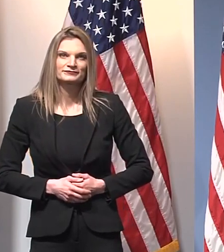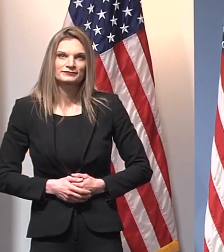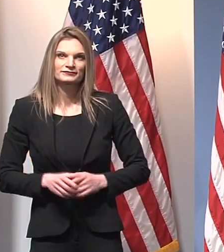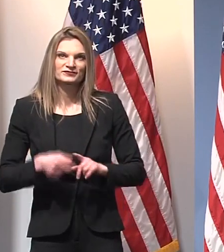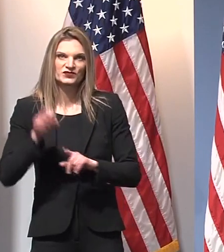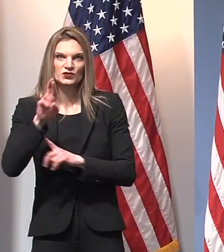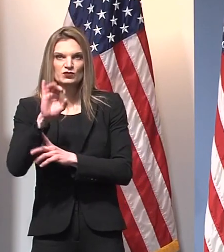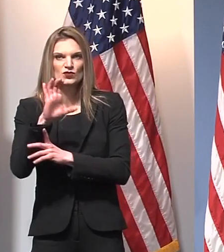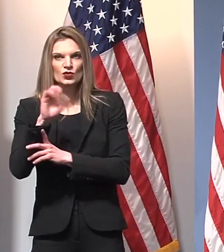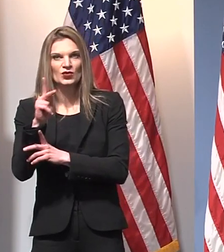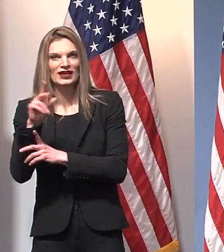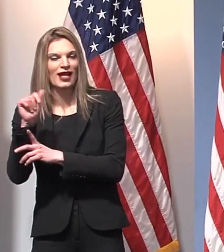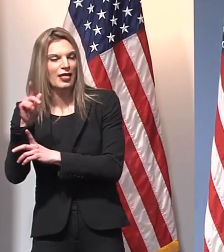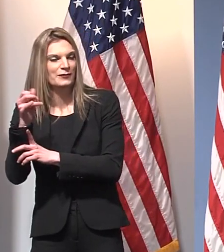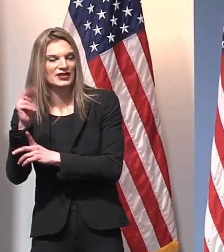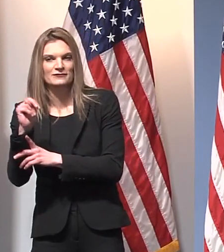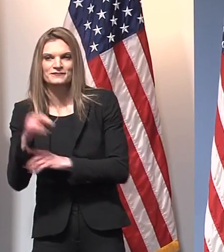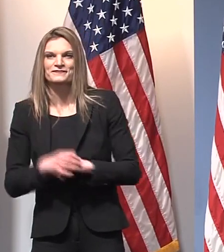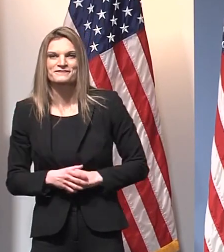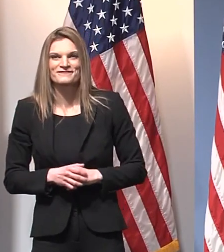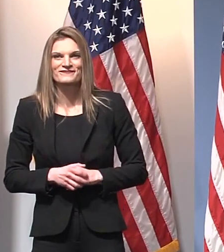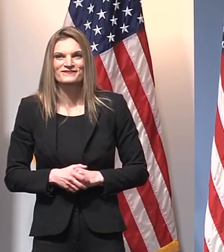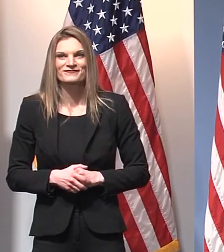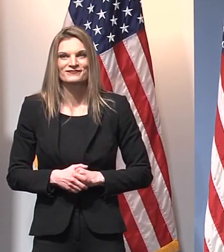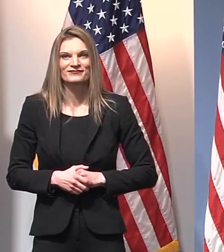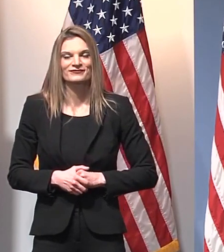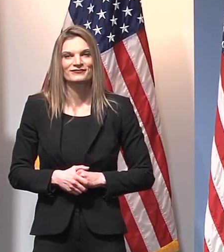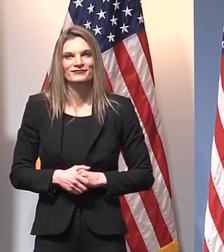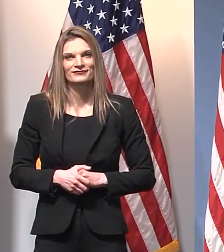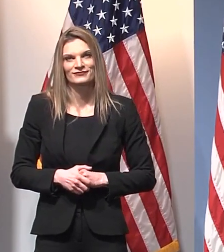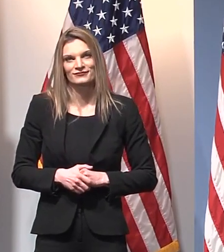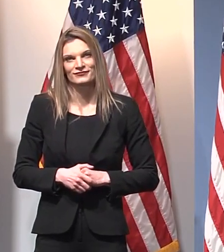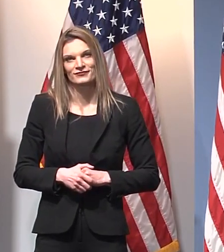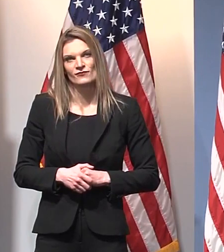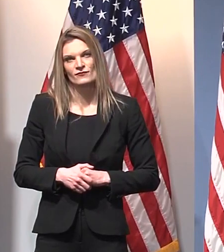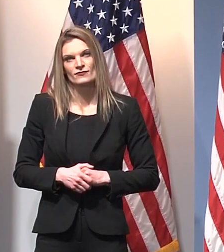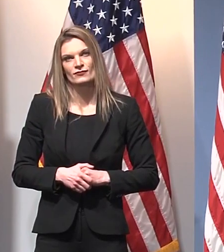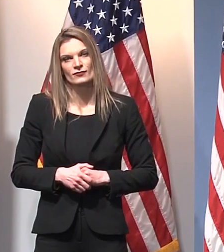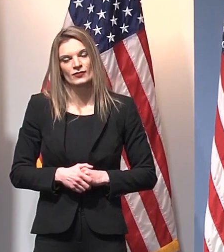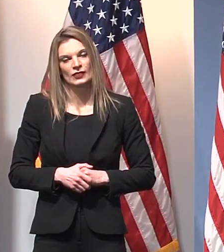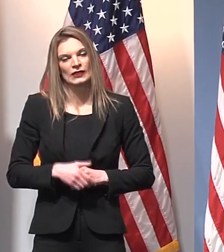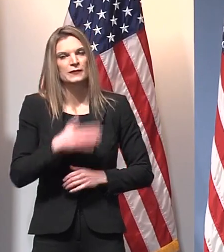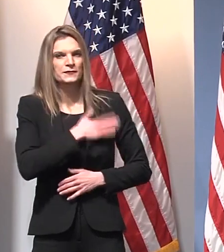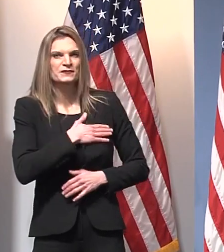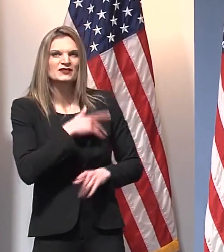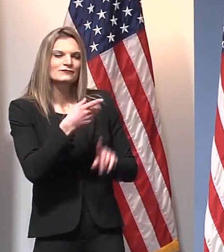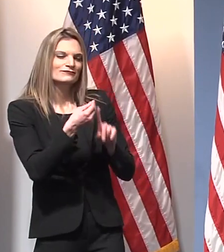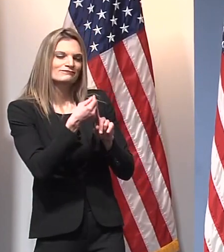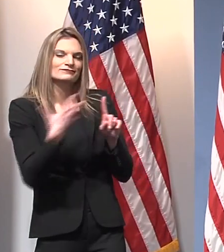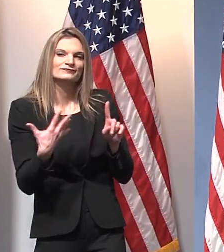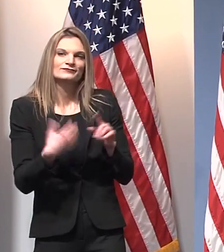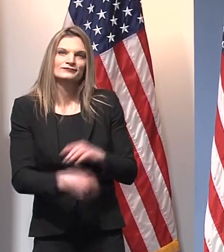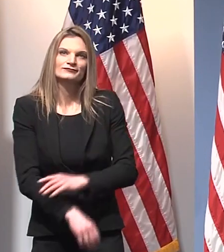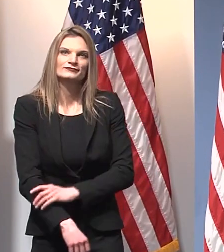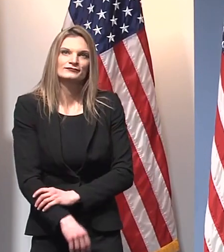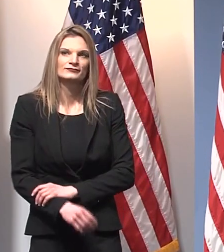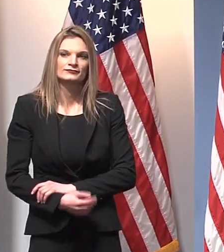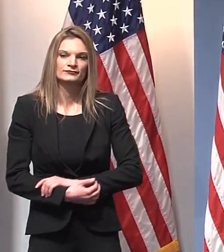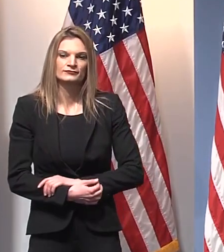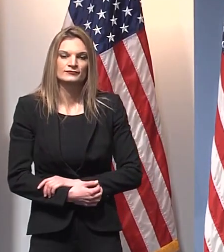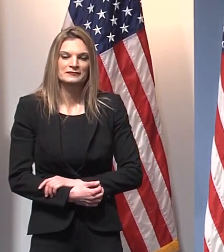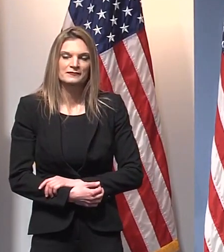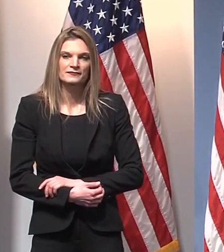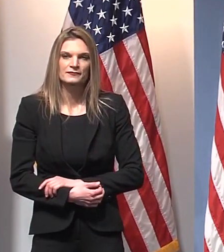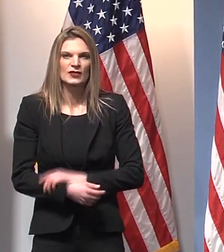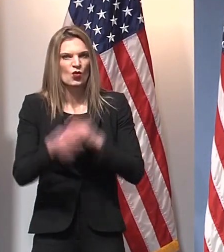Thank you. And, Governor, thank you for doing this. Could you be more specific about what happened between last week and